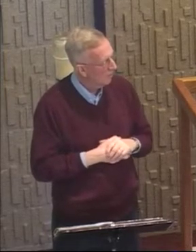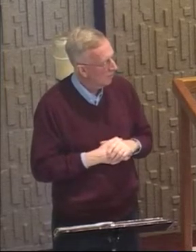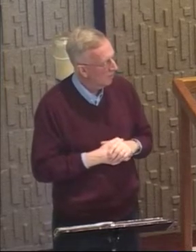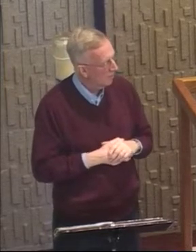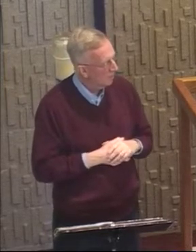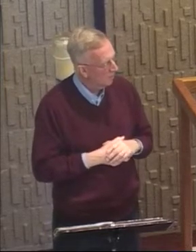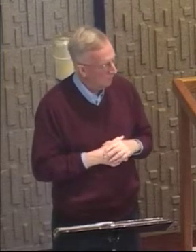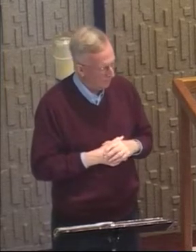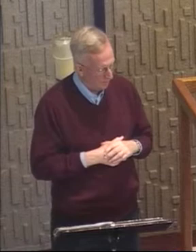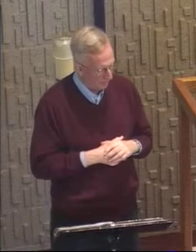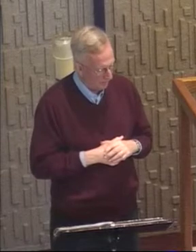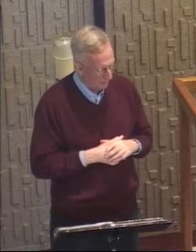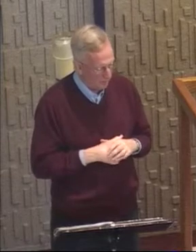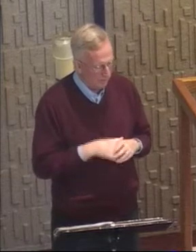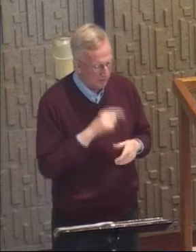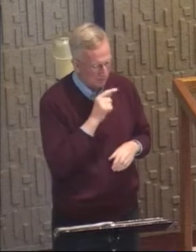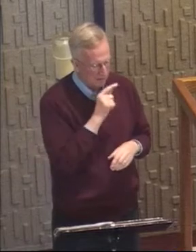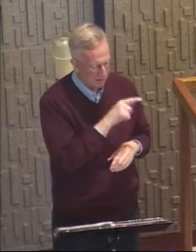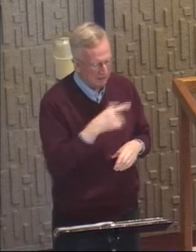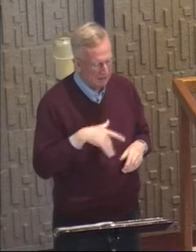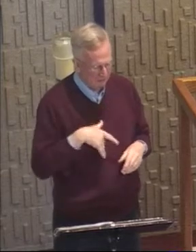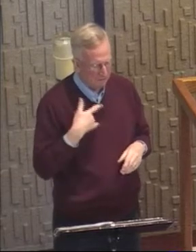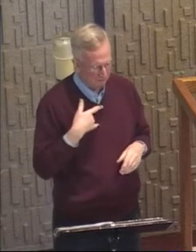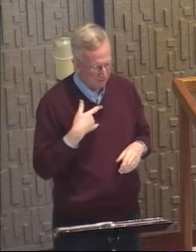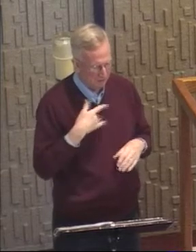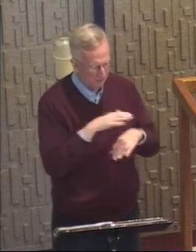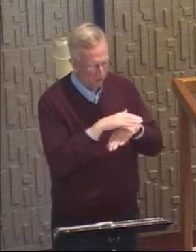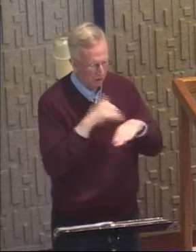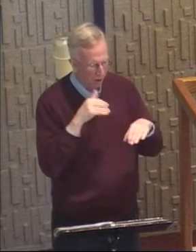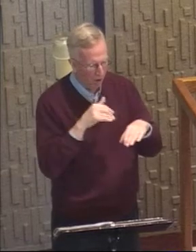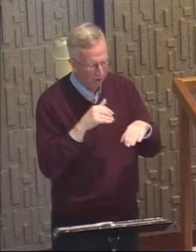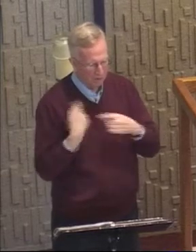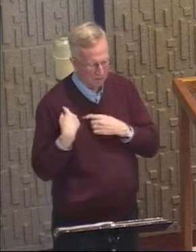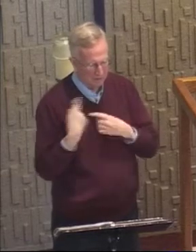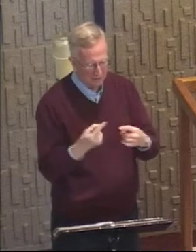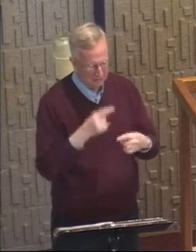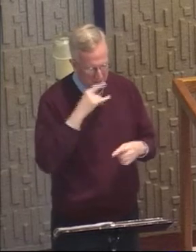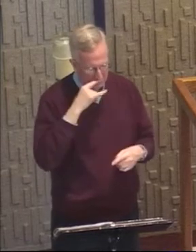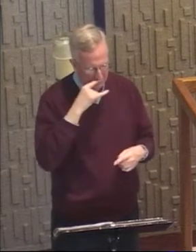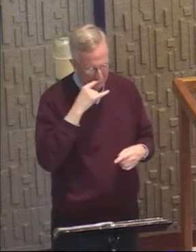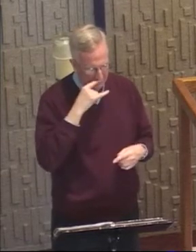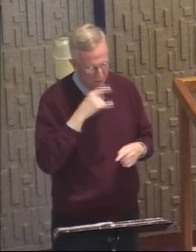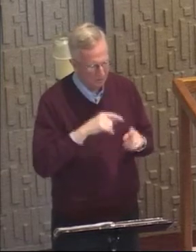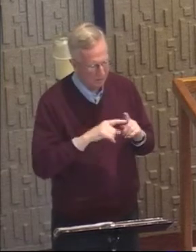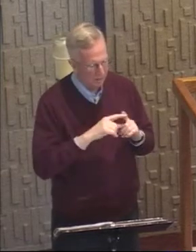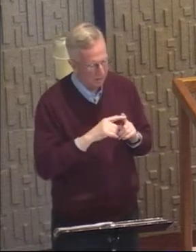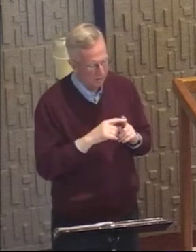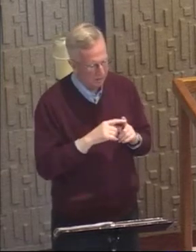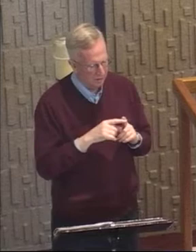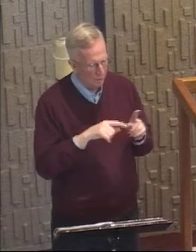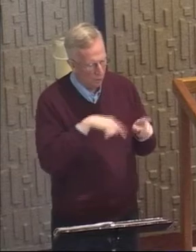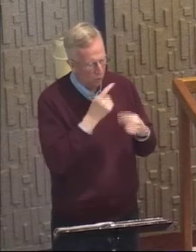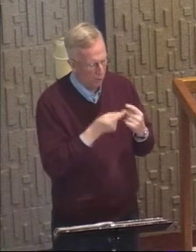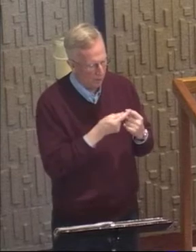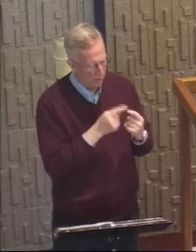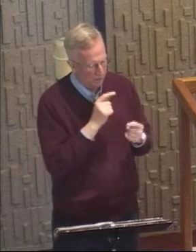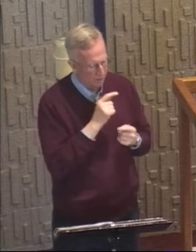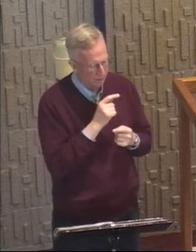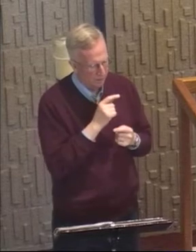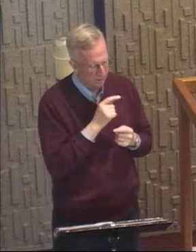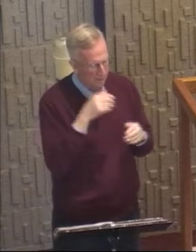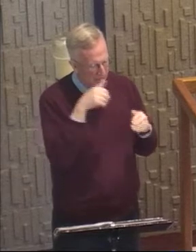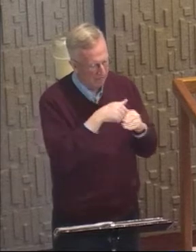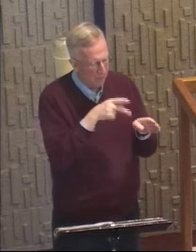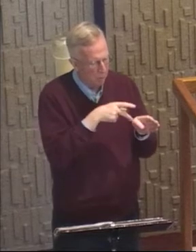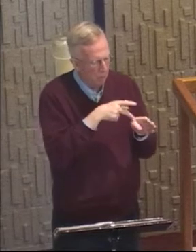a sense I was called since I was a kid. But nonetheless, it's a great surrender that took place. But when I was in the in the